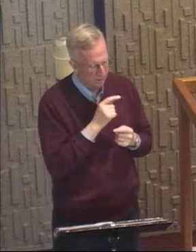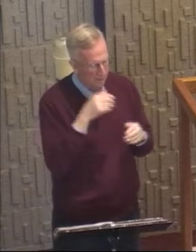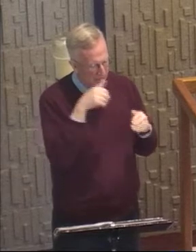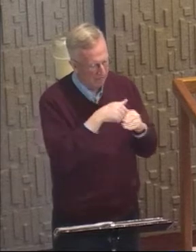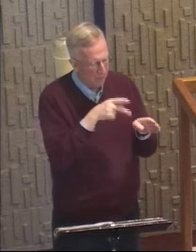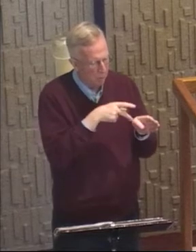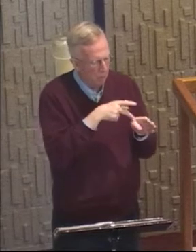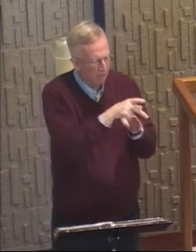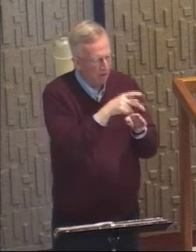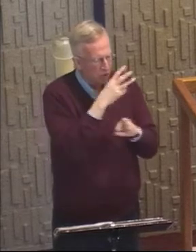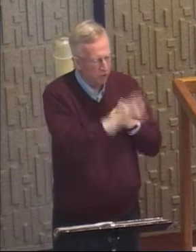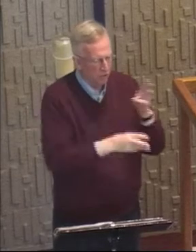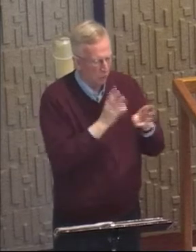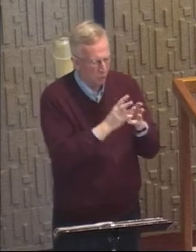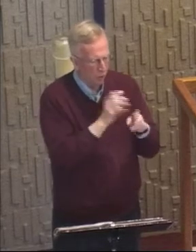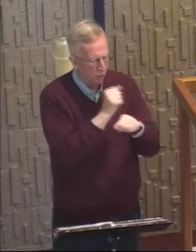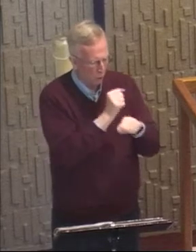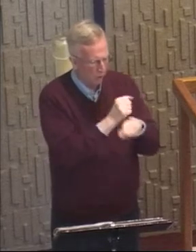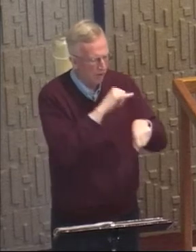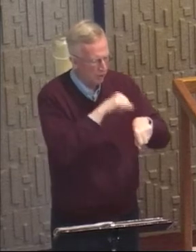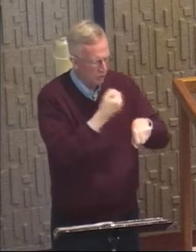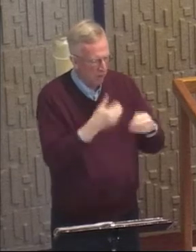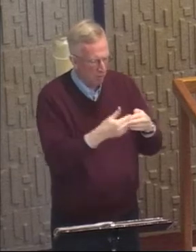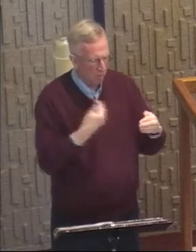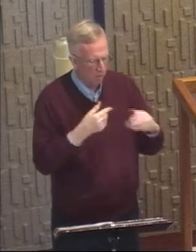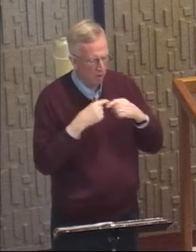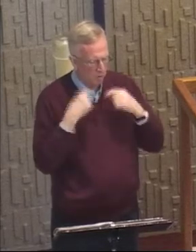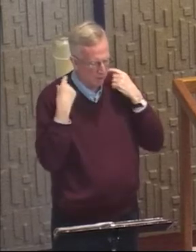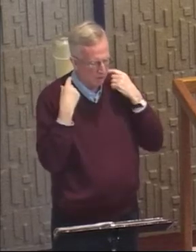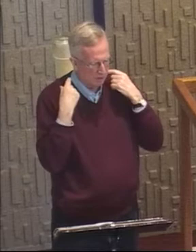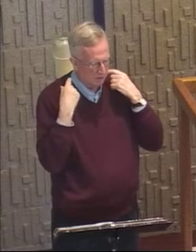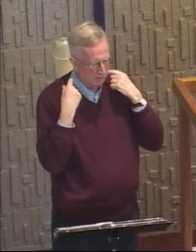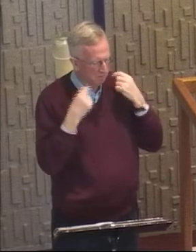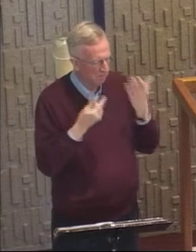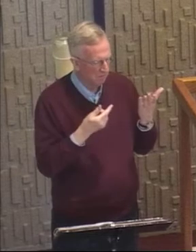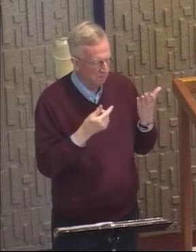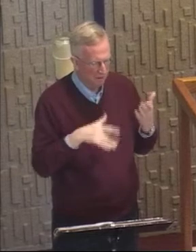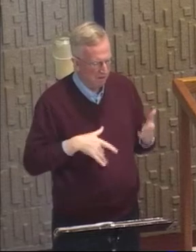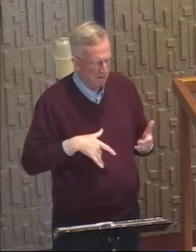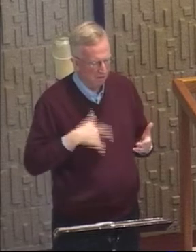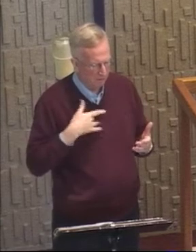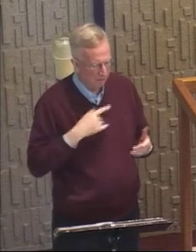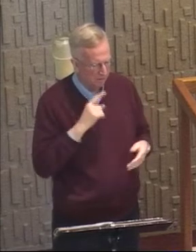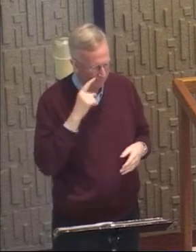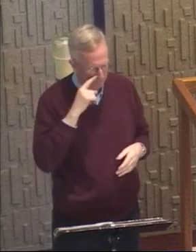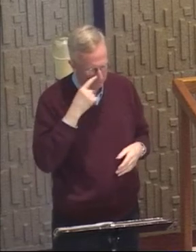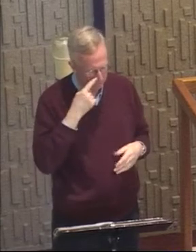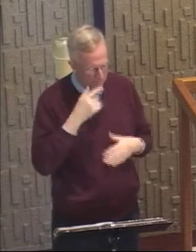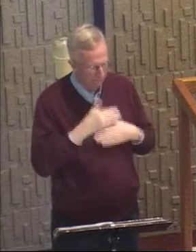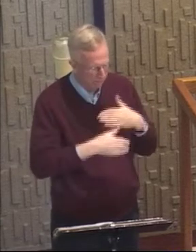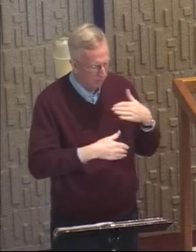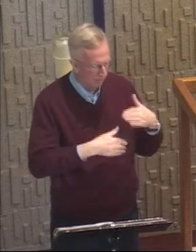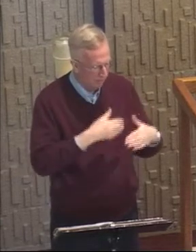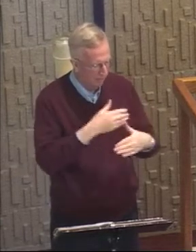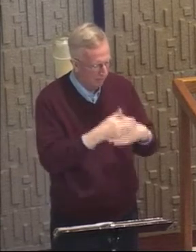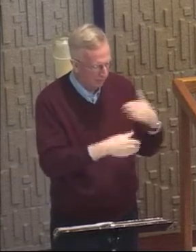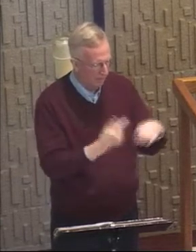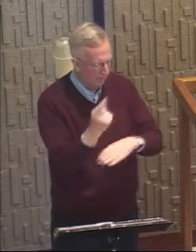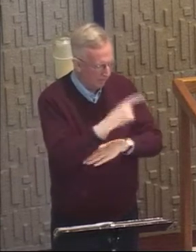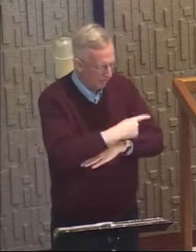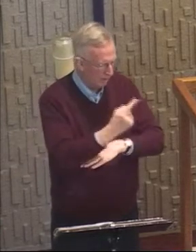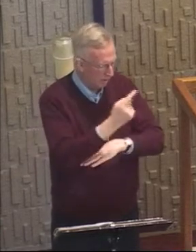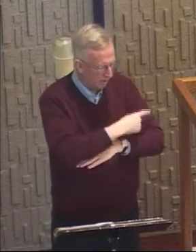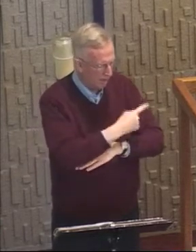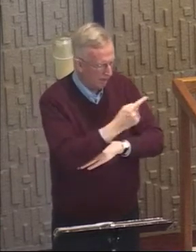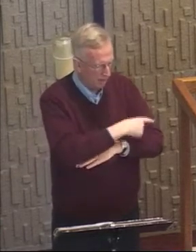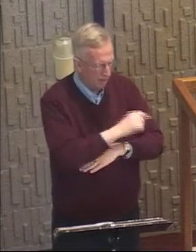professional world working at a job, I just felt like I was just going through the routine of a job day in and day out. And I really